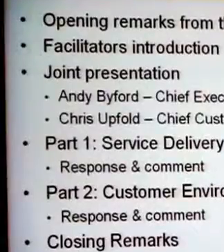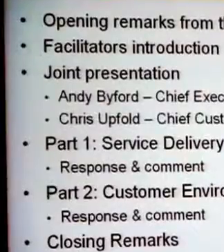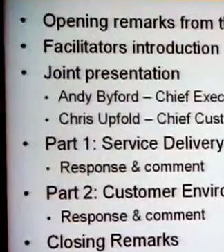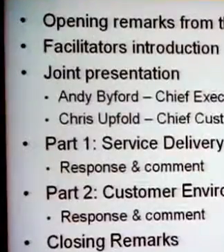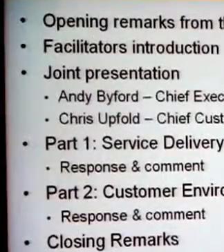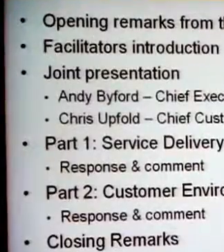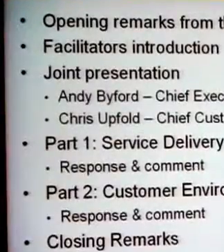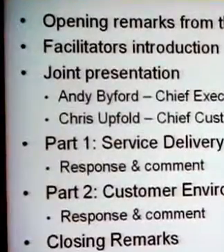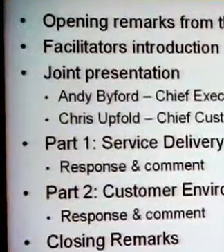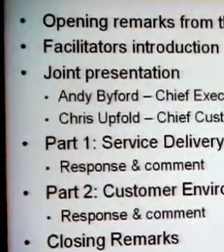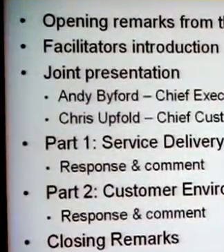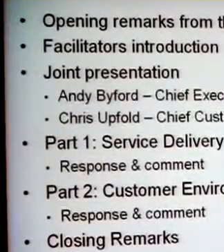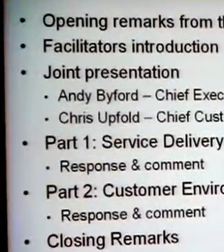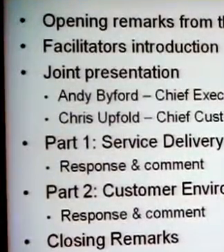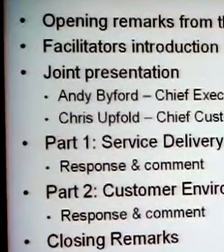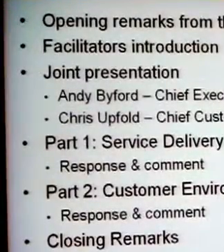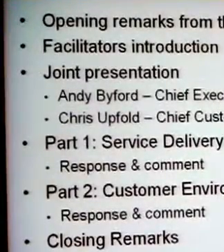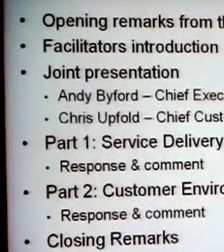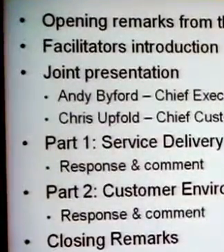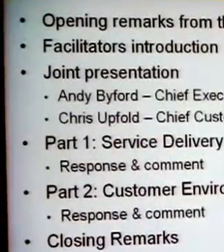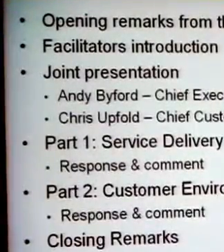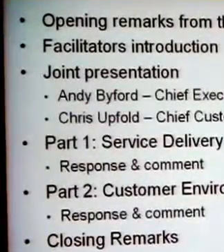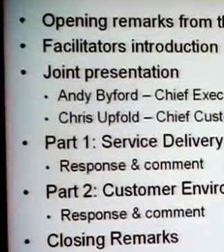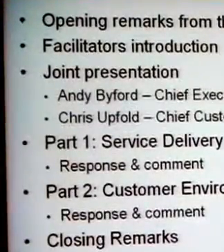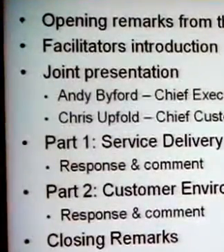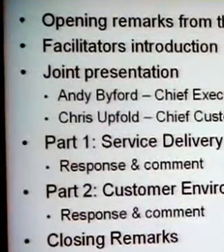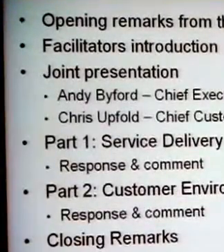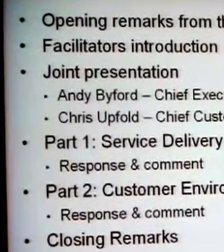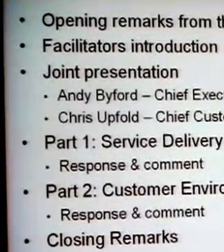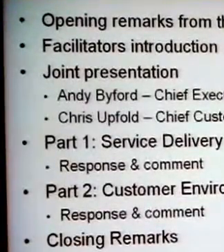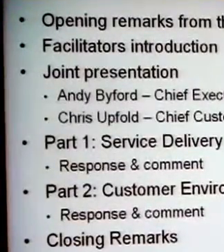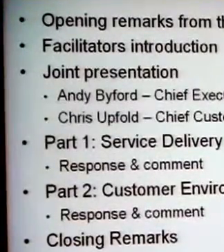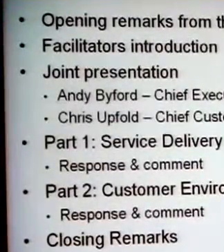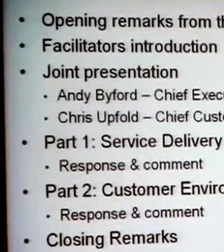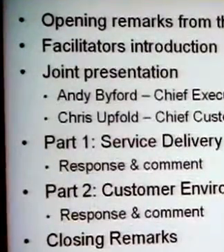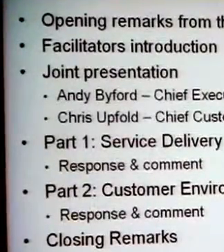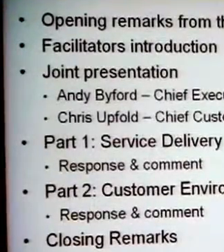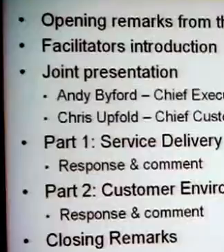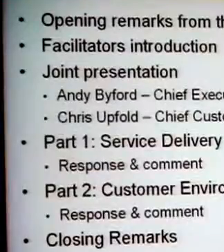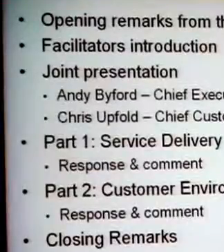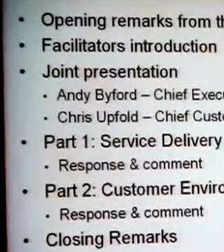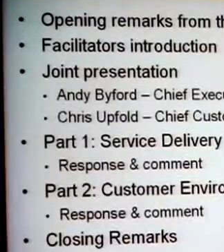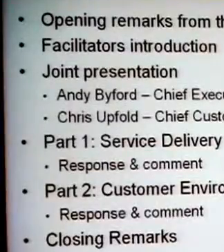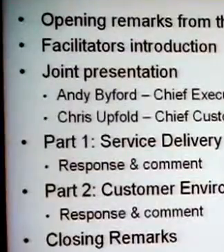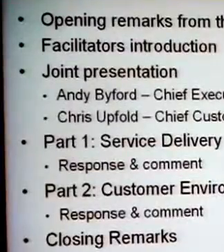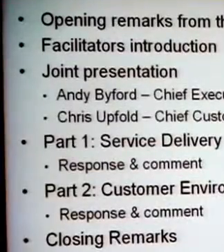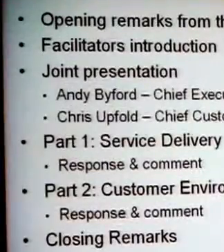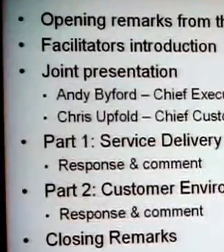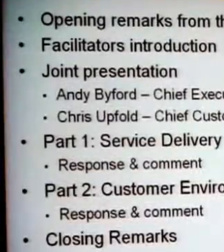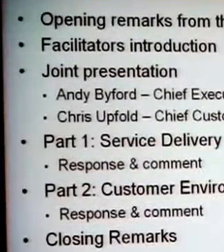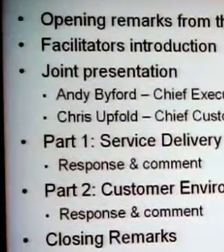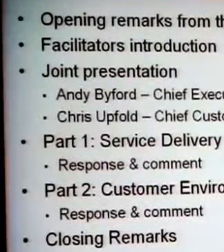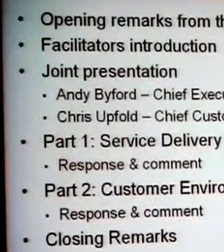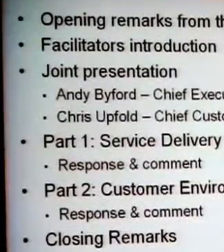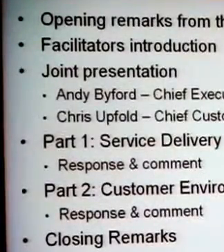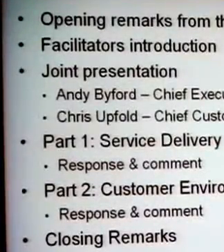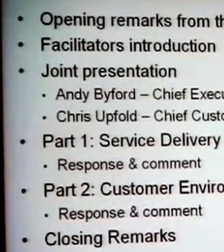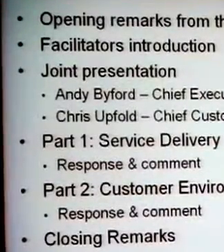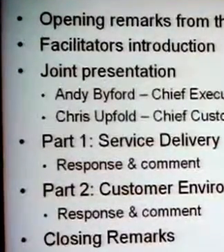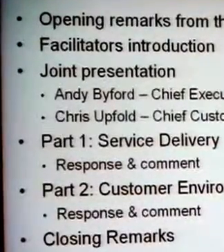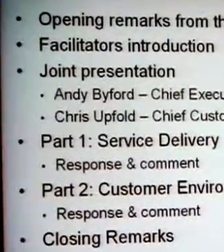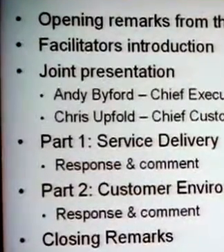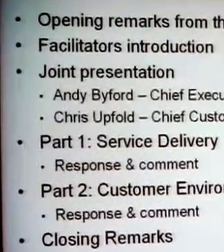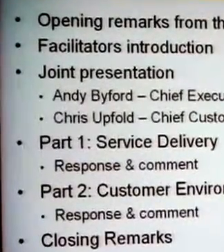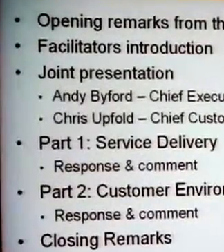few minutes after the remarks from the chair. And then we're going to invite comments on the environment